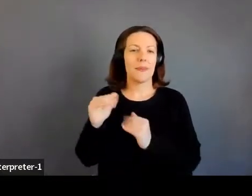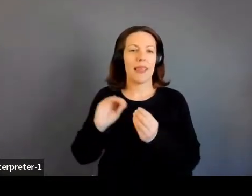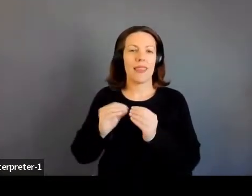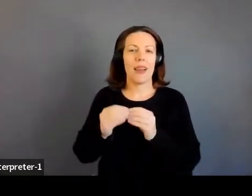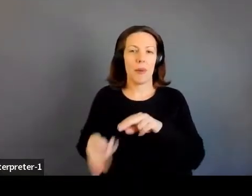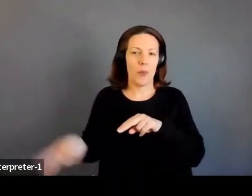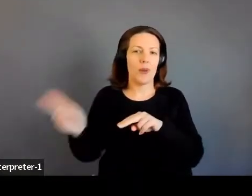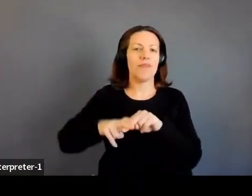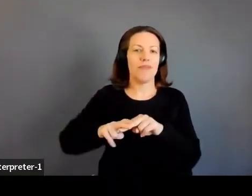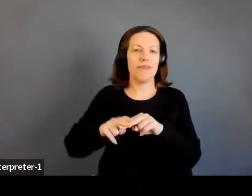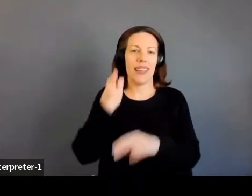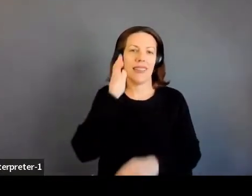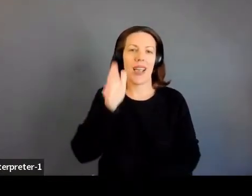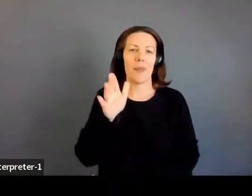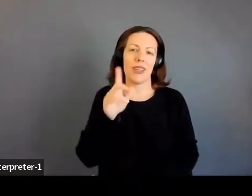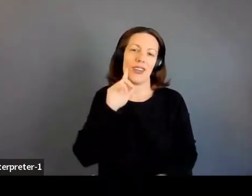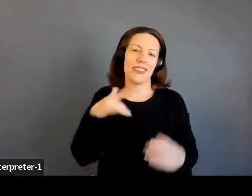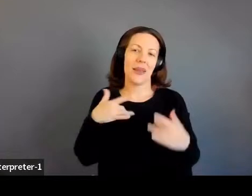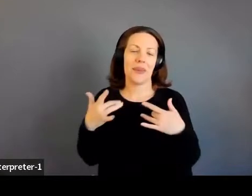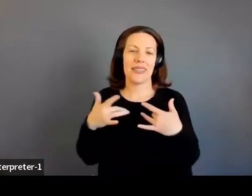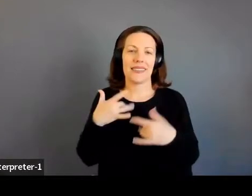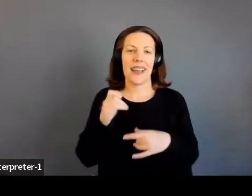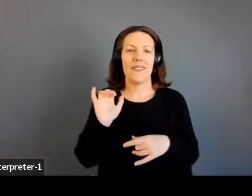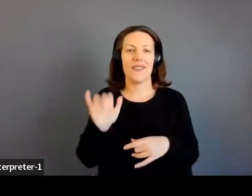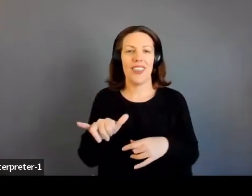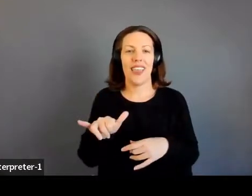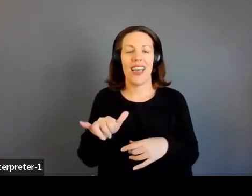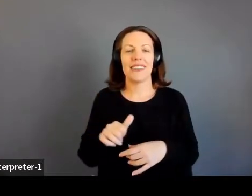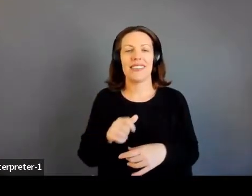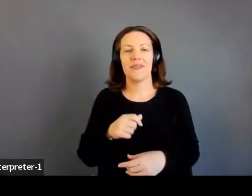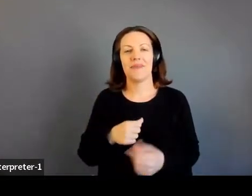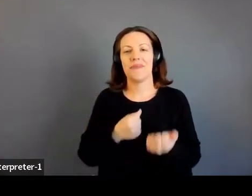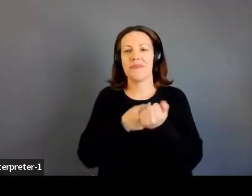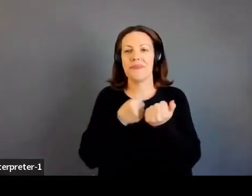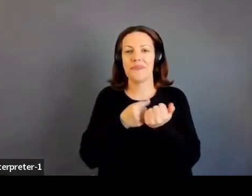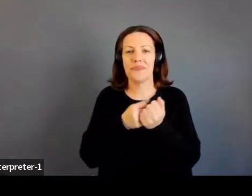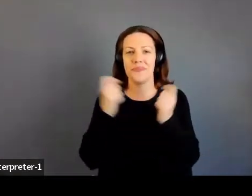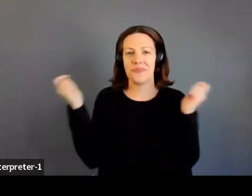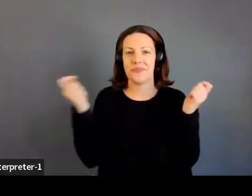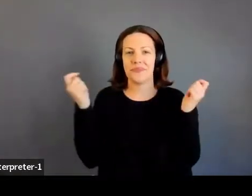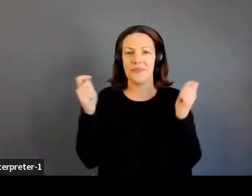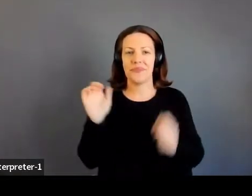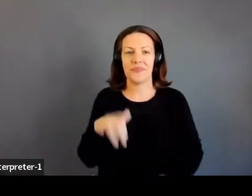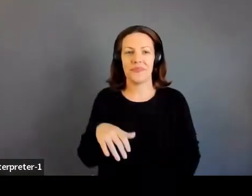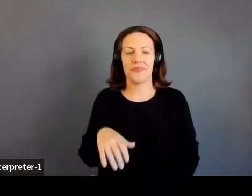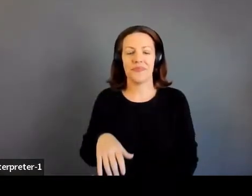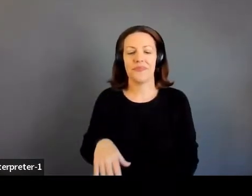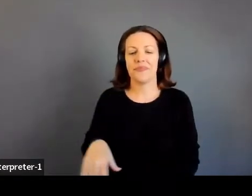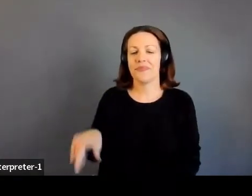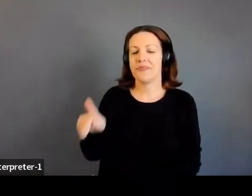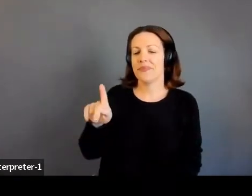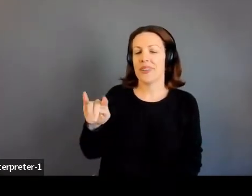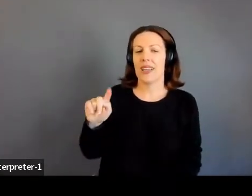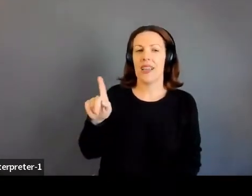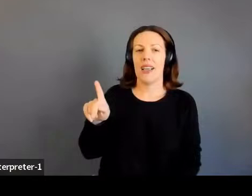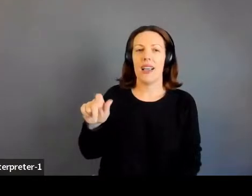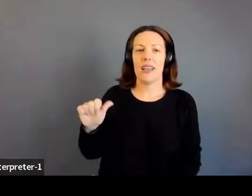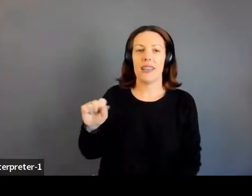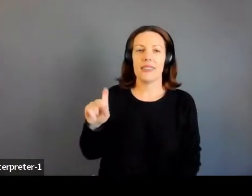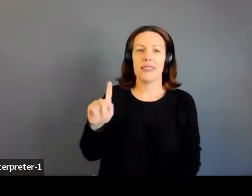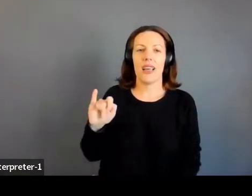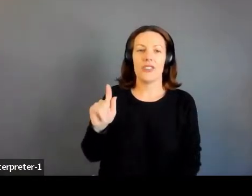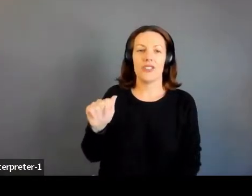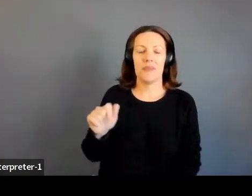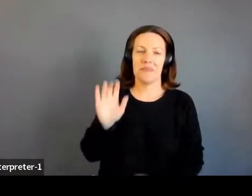in the coming years, which I'm really excited to champion and celebrate. That's fantastic, Kelly. So that leads me to one of our first